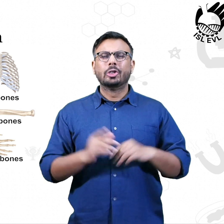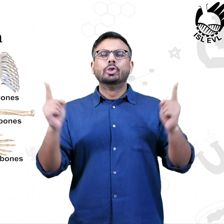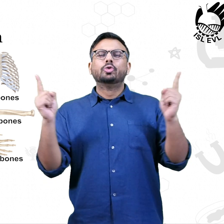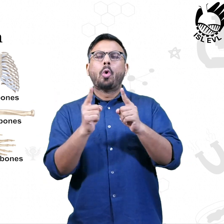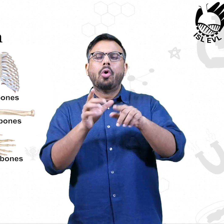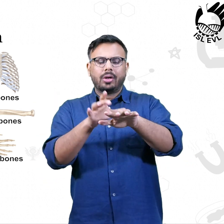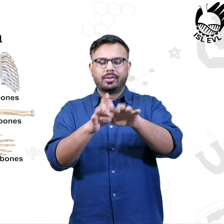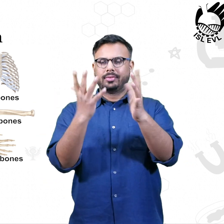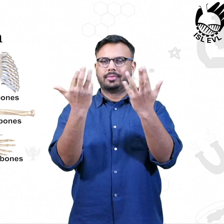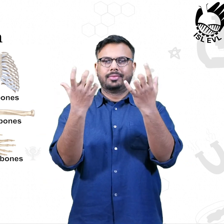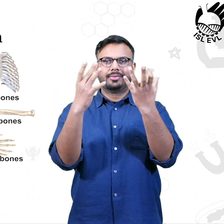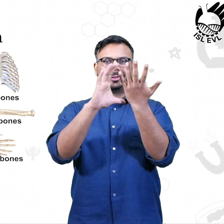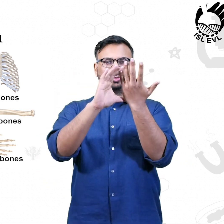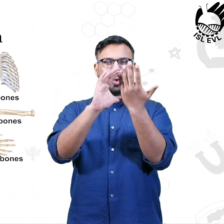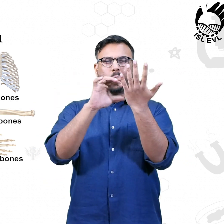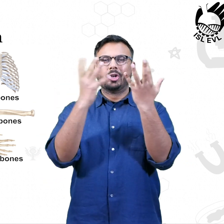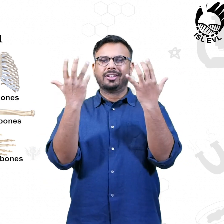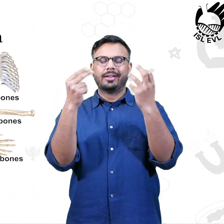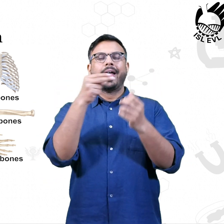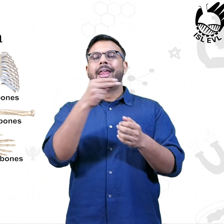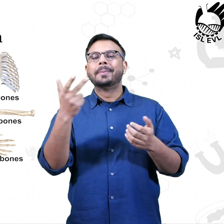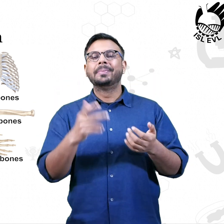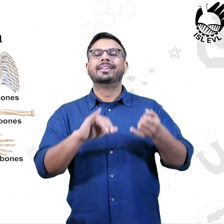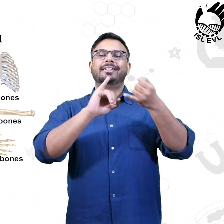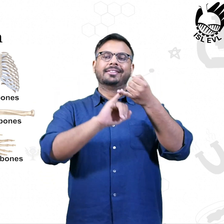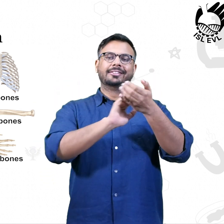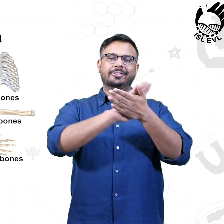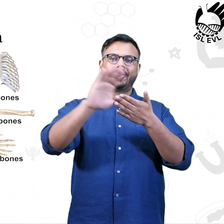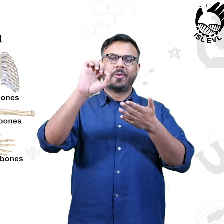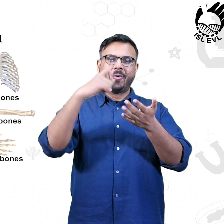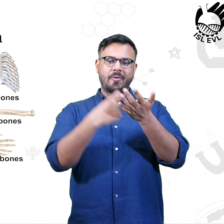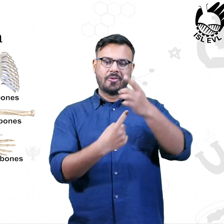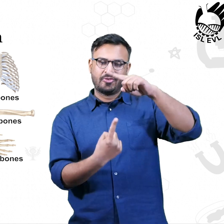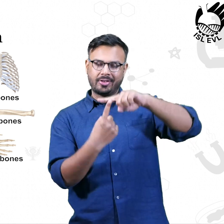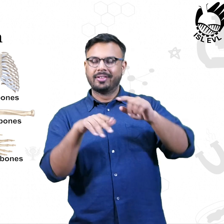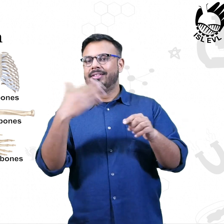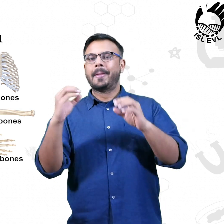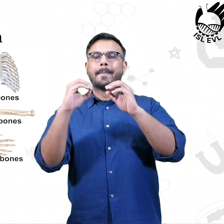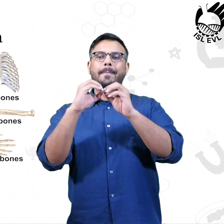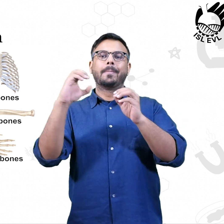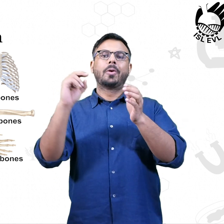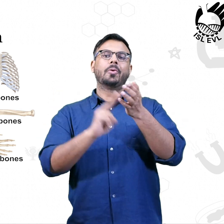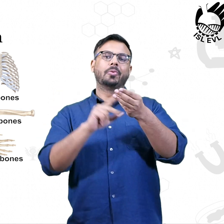Next, we have the short bones, such as the ones which make up our hands.